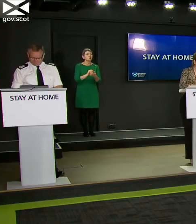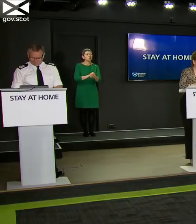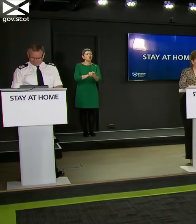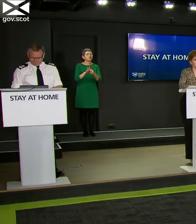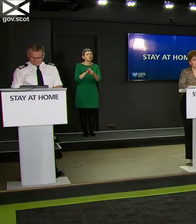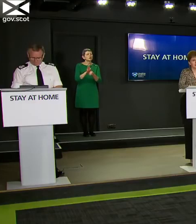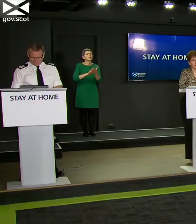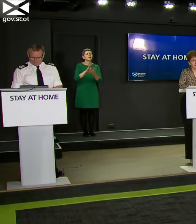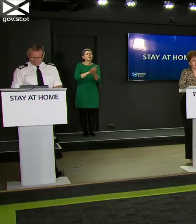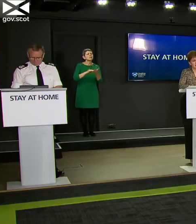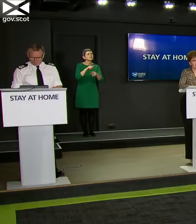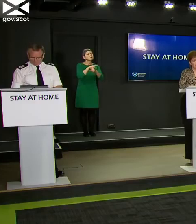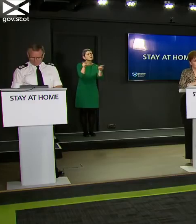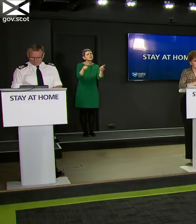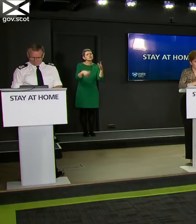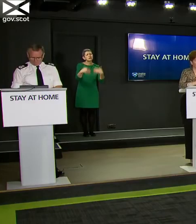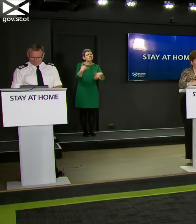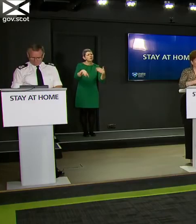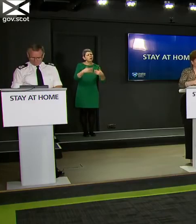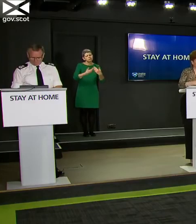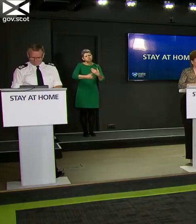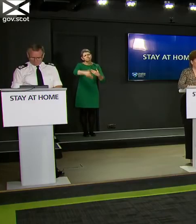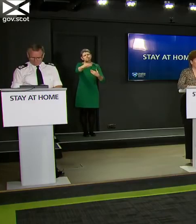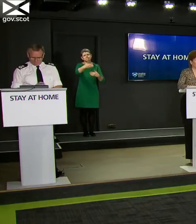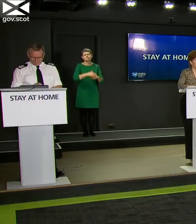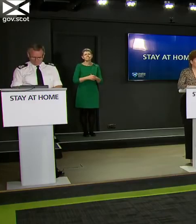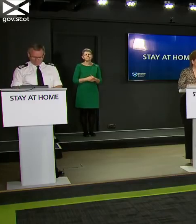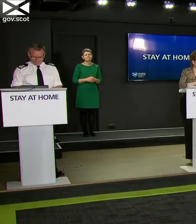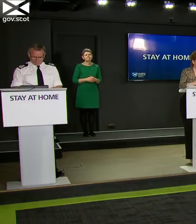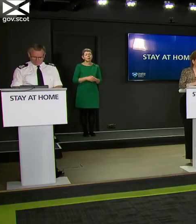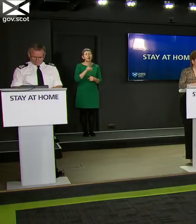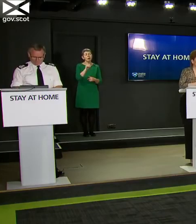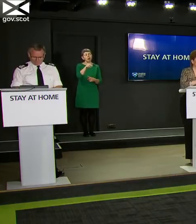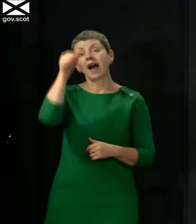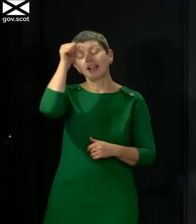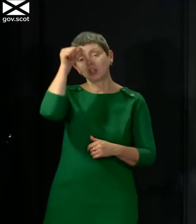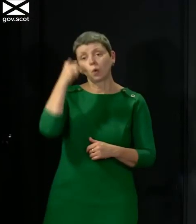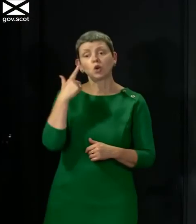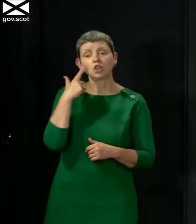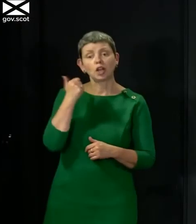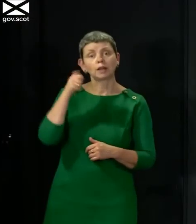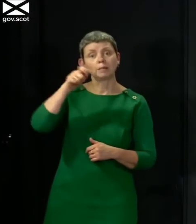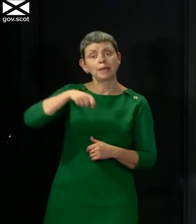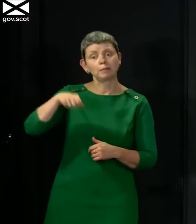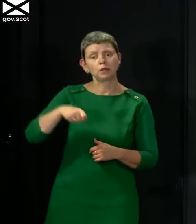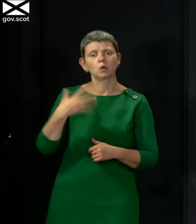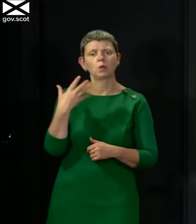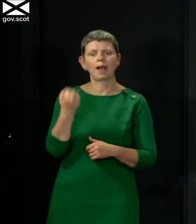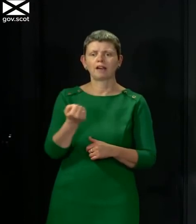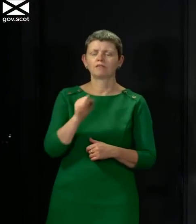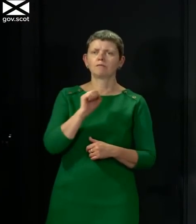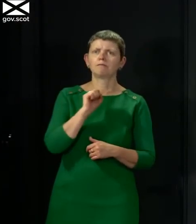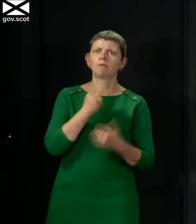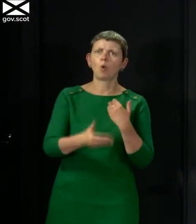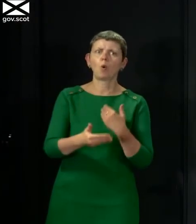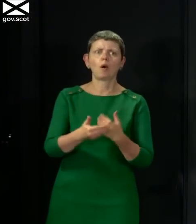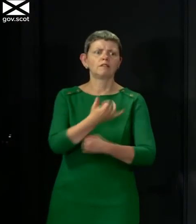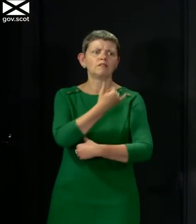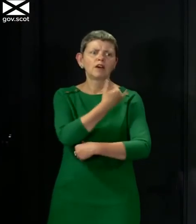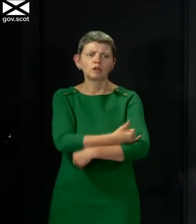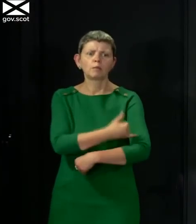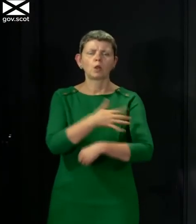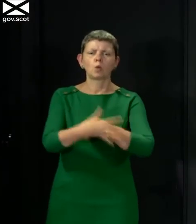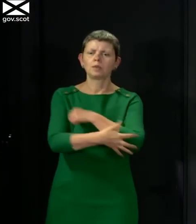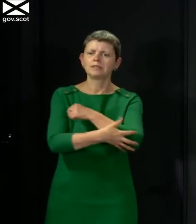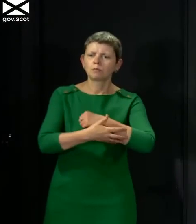I absolutely recognise the disproportionate impact on young people who are living in more difficult, vulnerable or